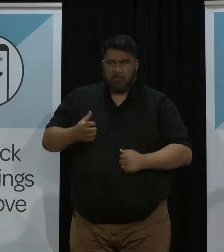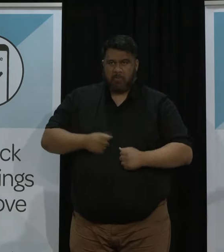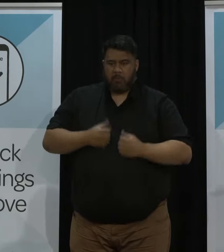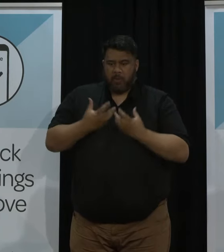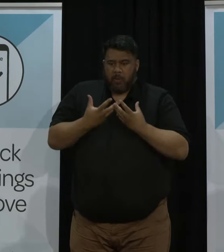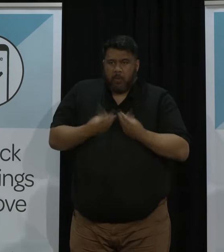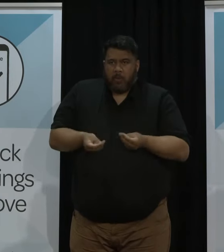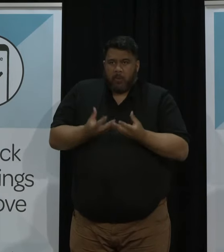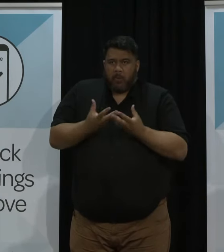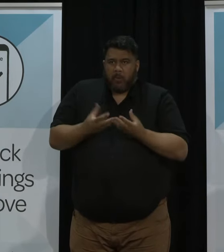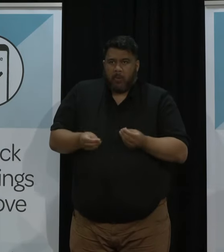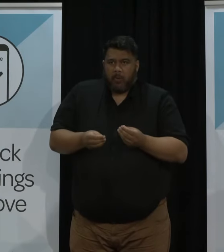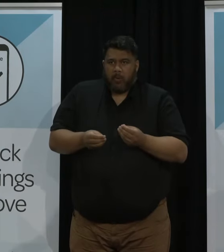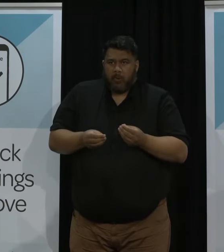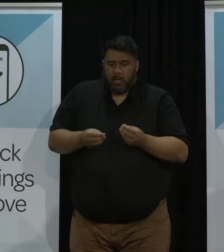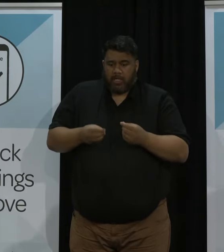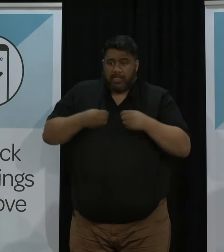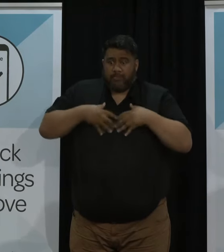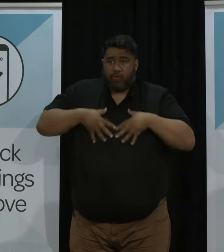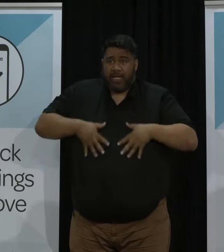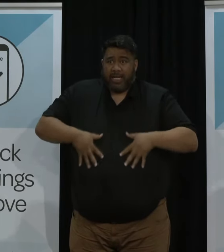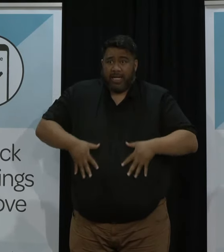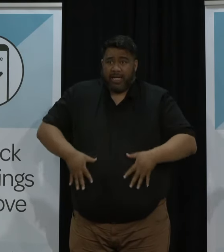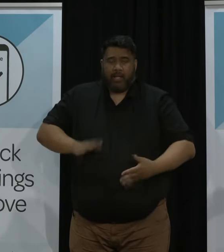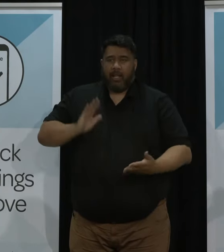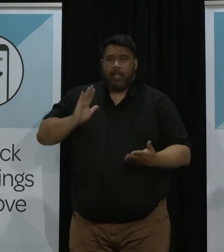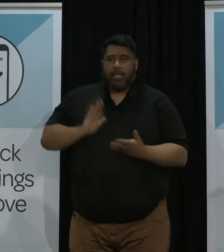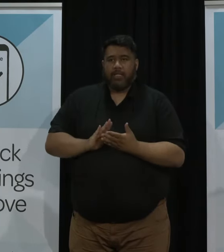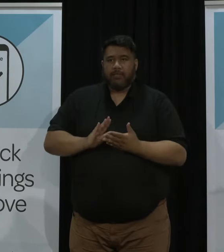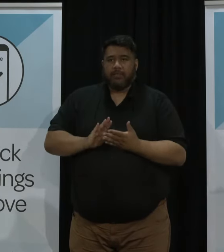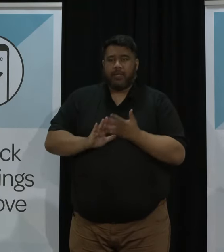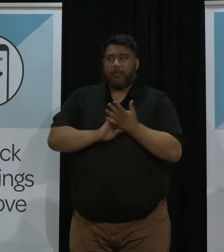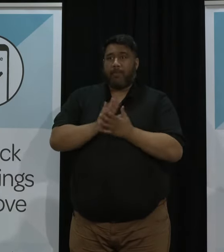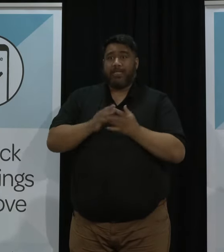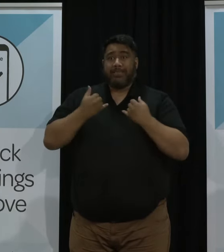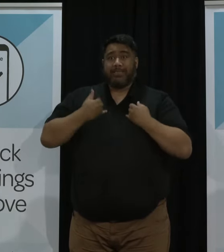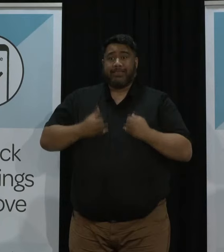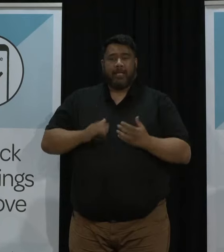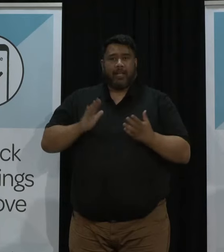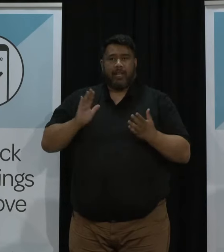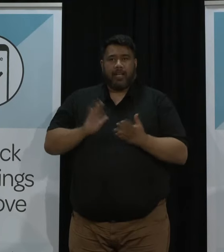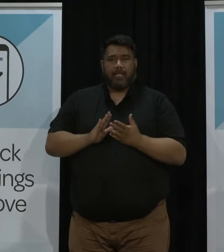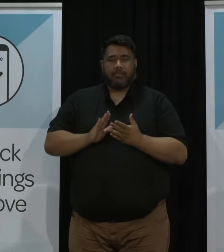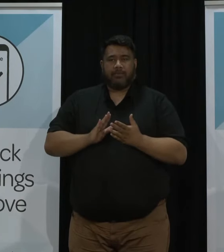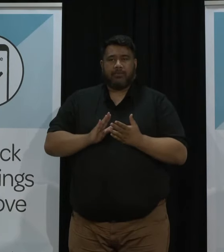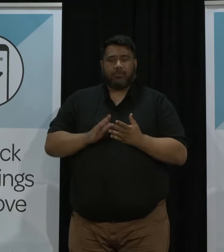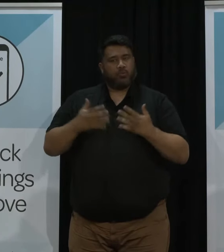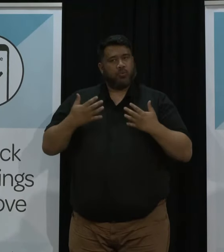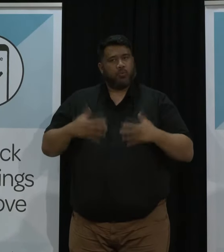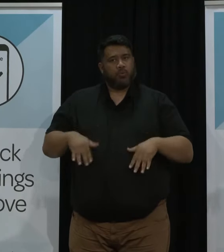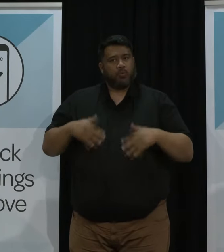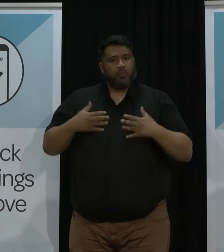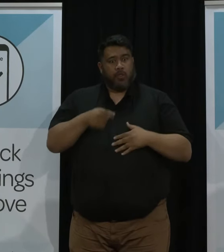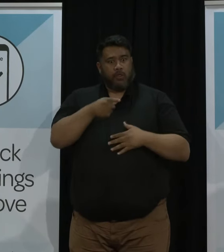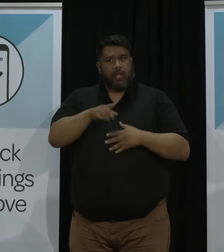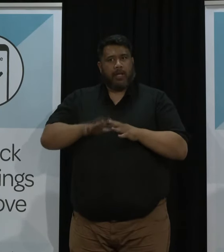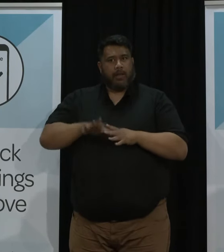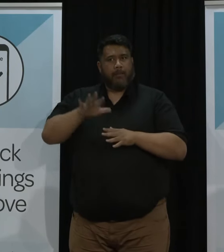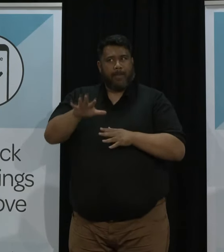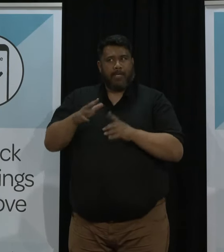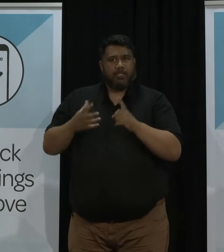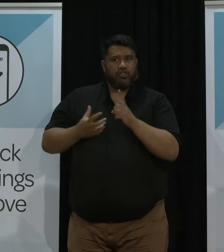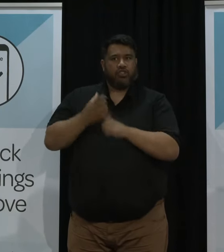stop people from getting really unwell it's a big step forward for the management of COVID-19 globally